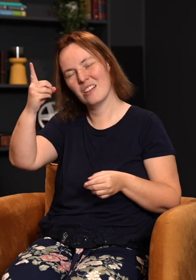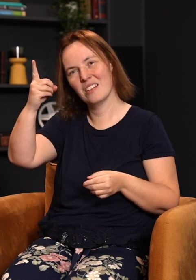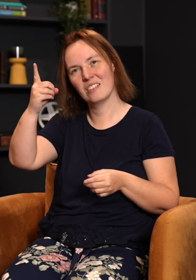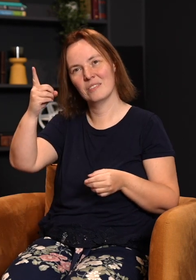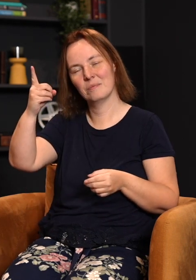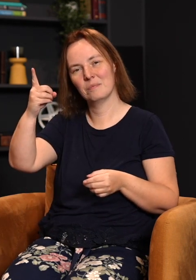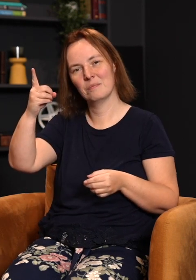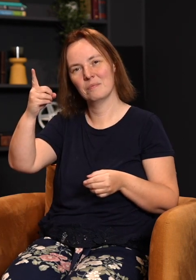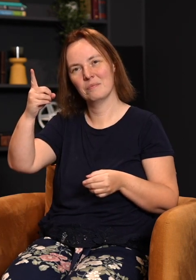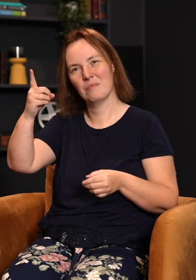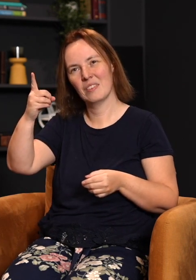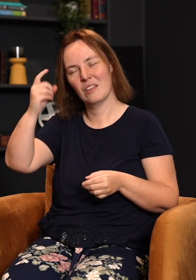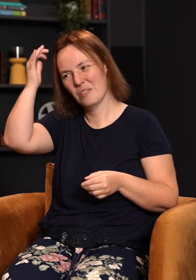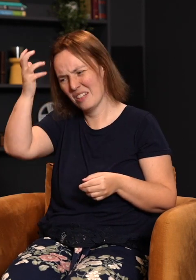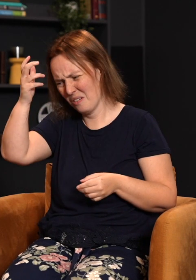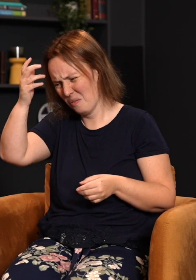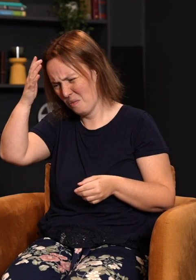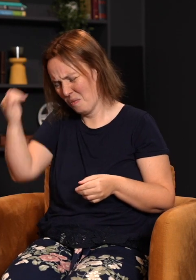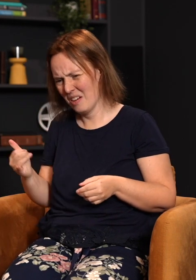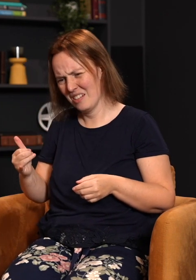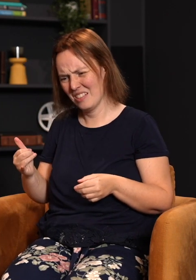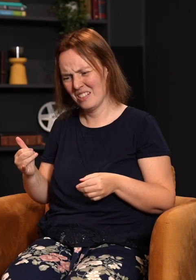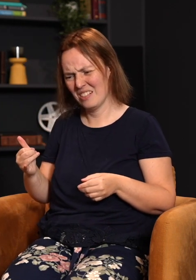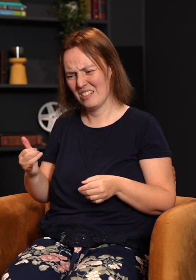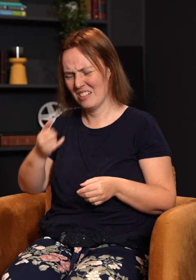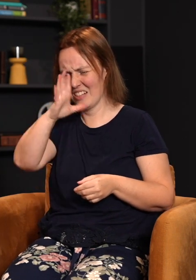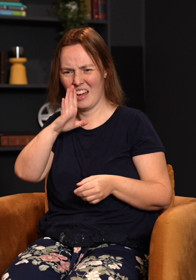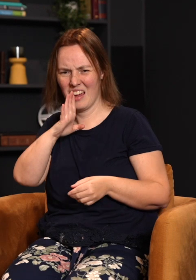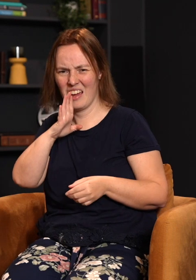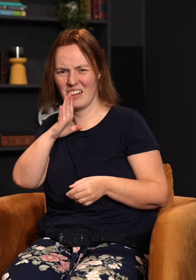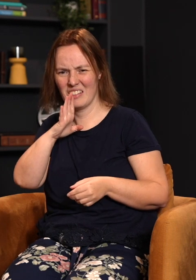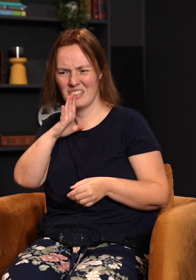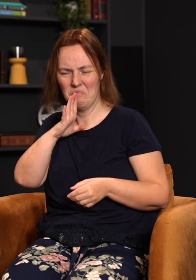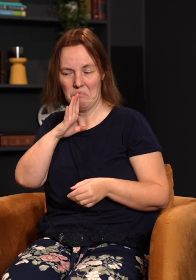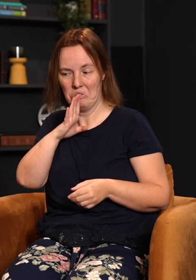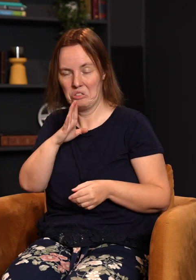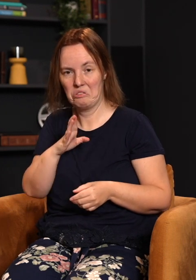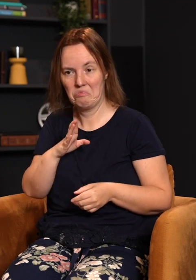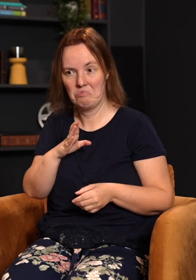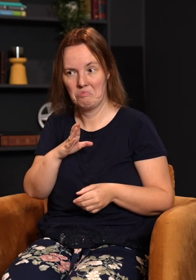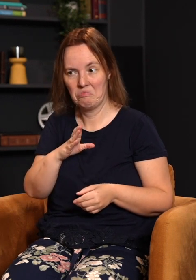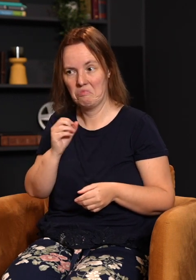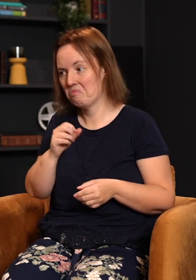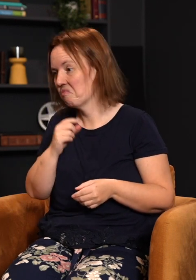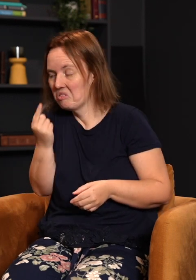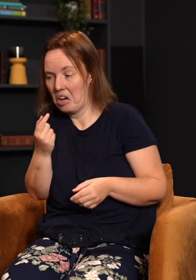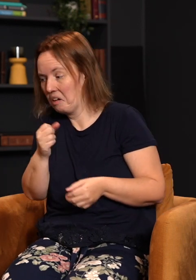very twisted, crazy ways. And we just kind of think, why doesn't God just let us slide? But we wouldn't ask that of our regular human